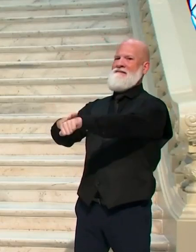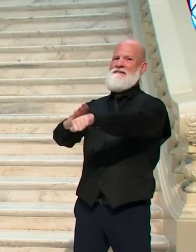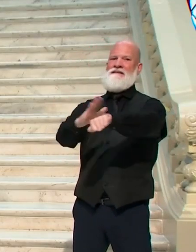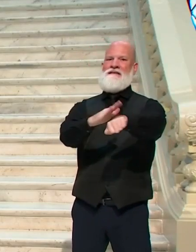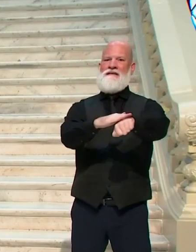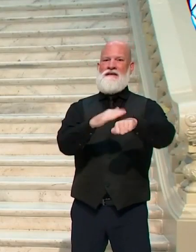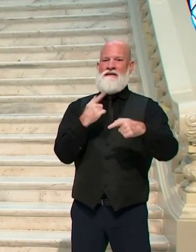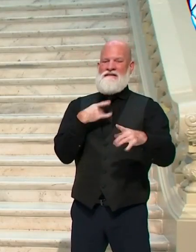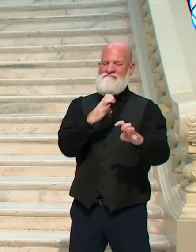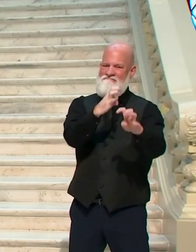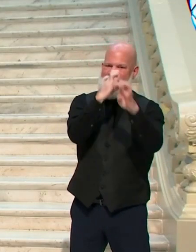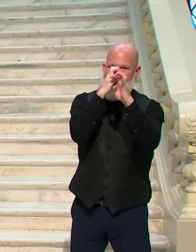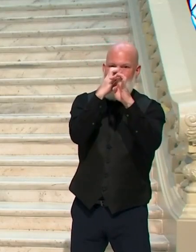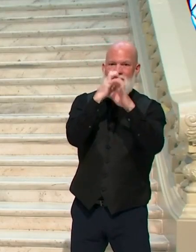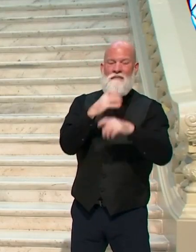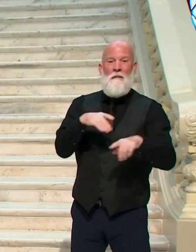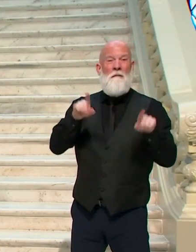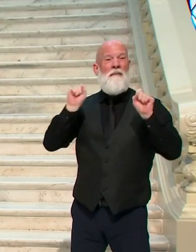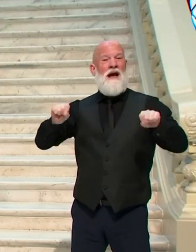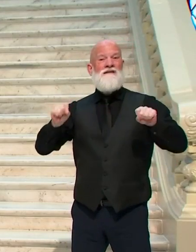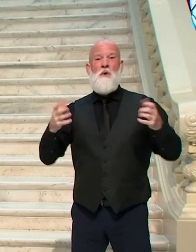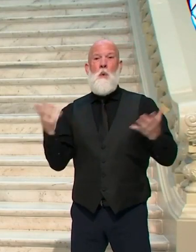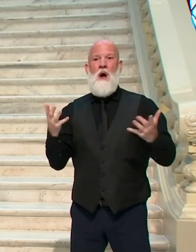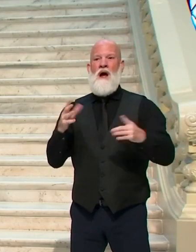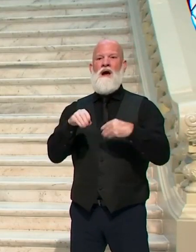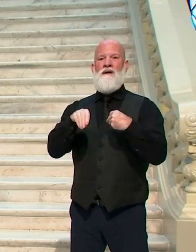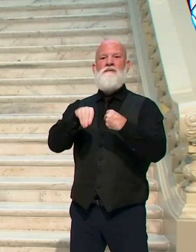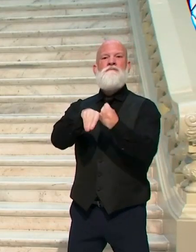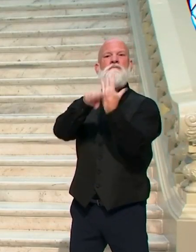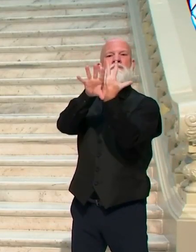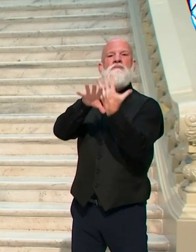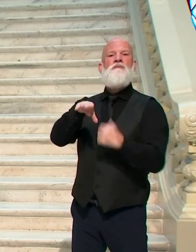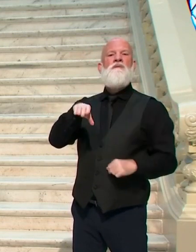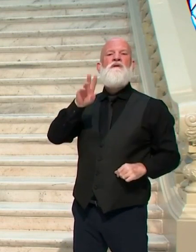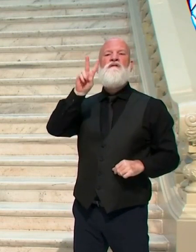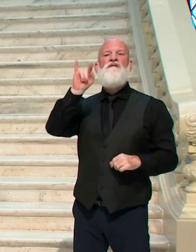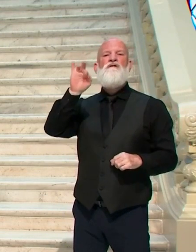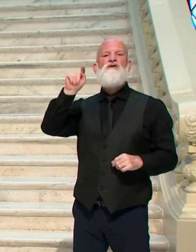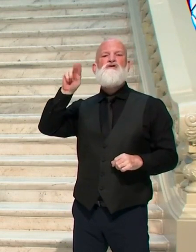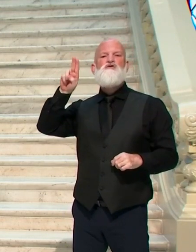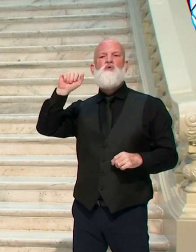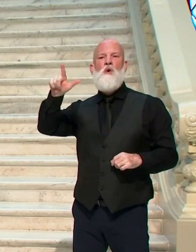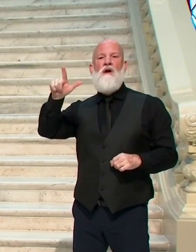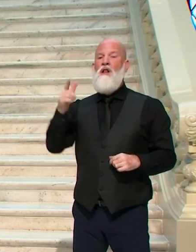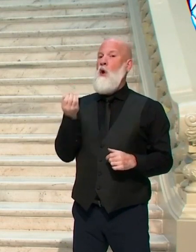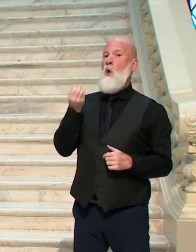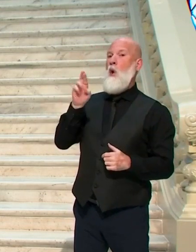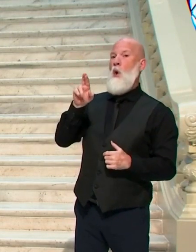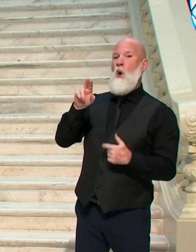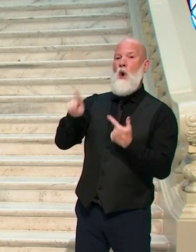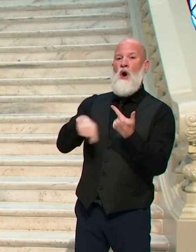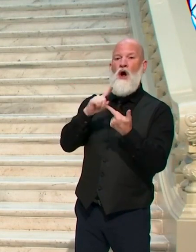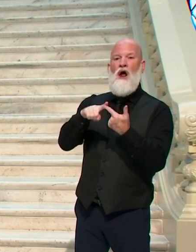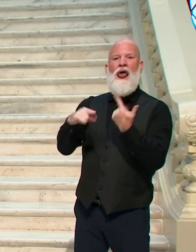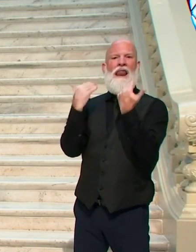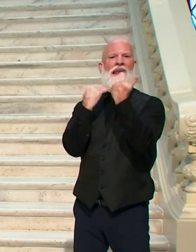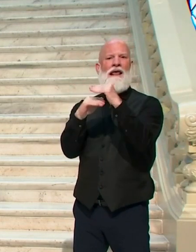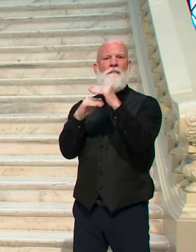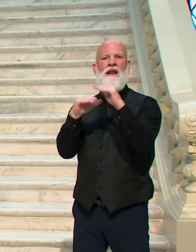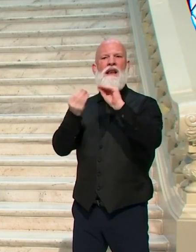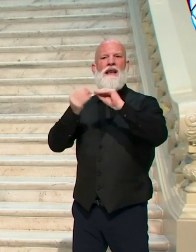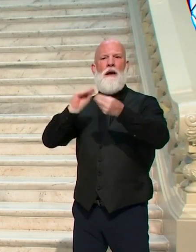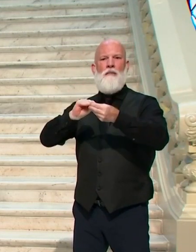virtually or limiting your holiday gatherings to only a few people within the same household. If weather permits,